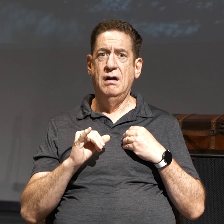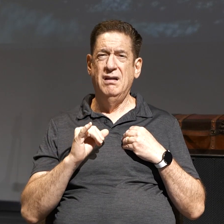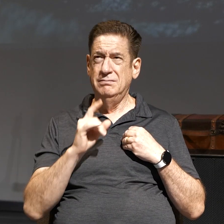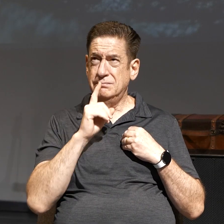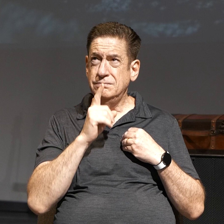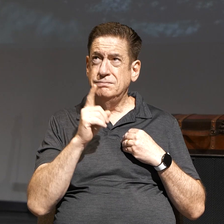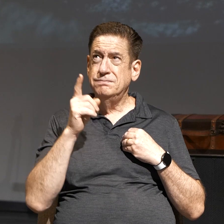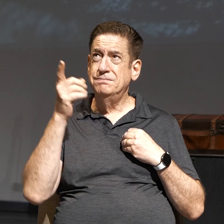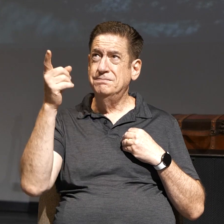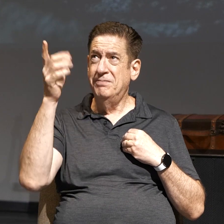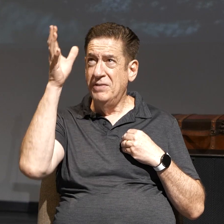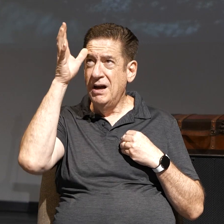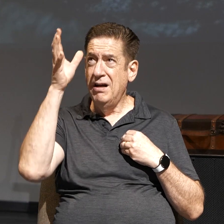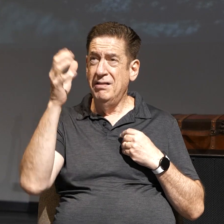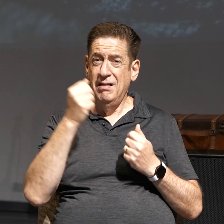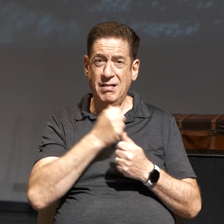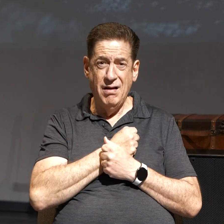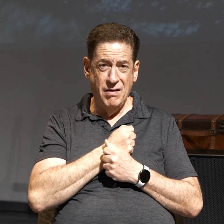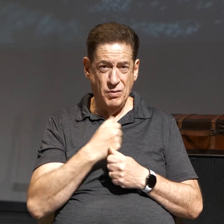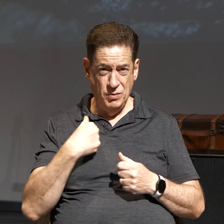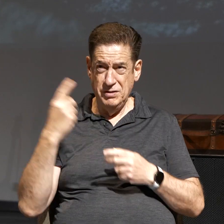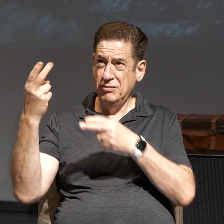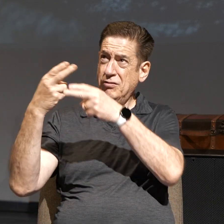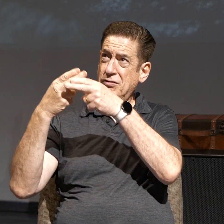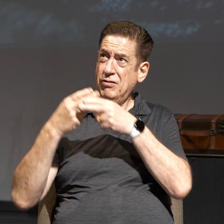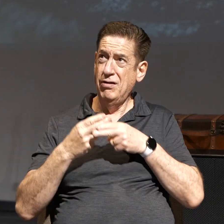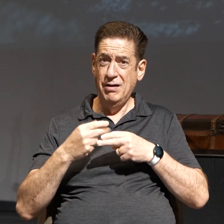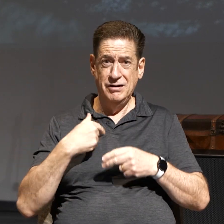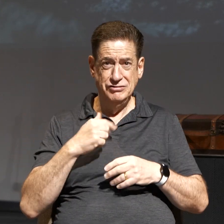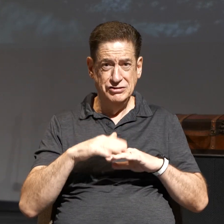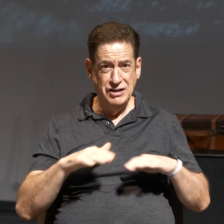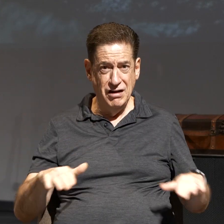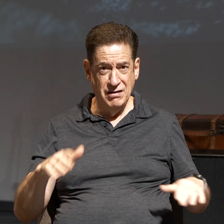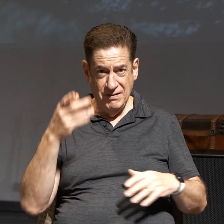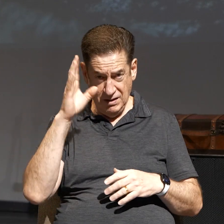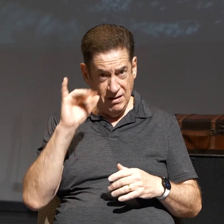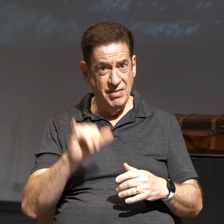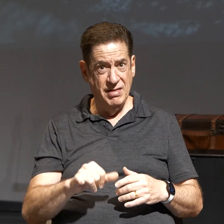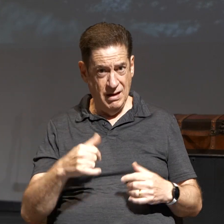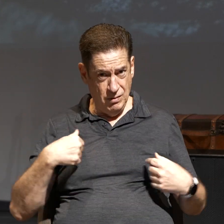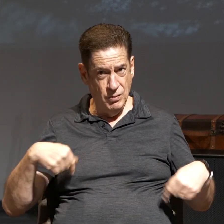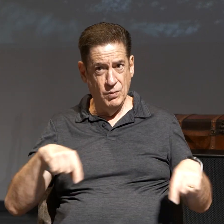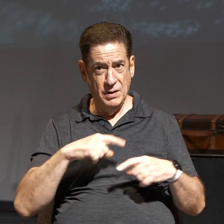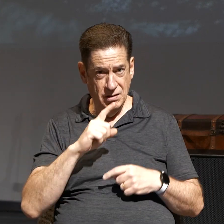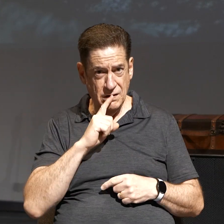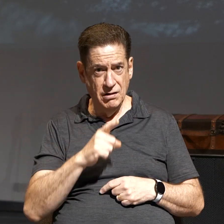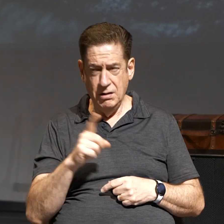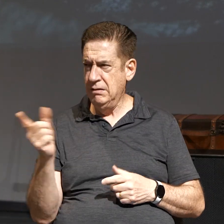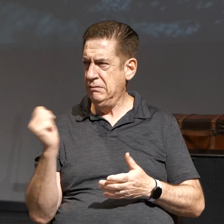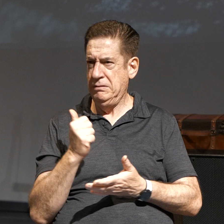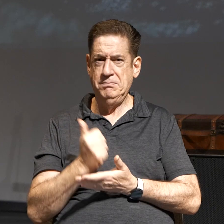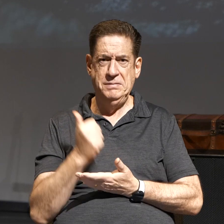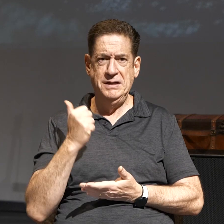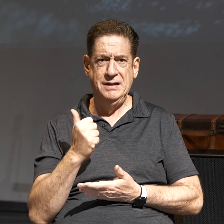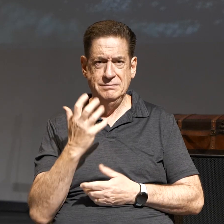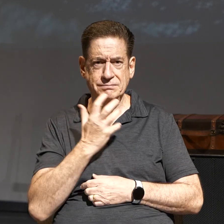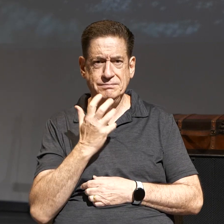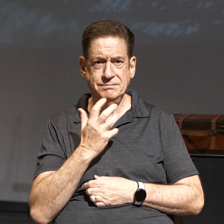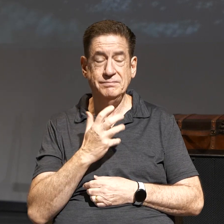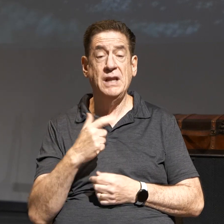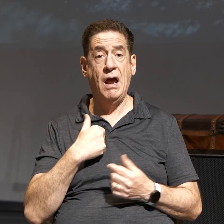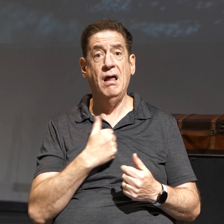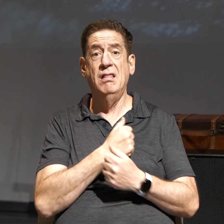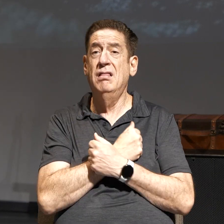Father has lavished upon us that we should be called children of God, and that is what we are. I